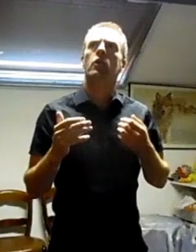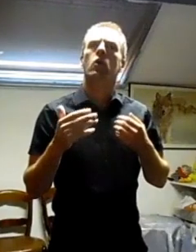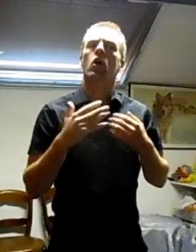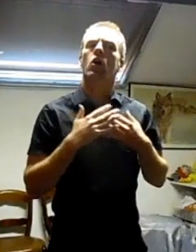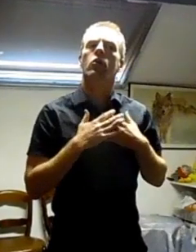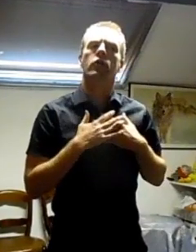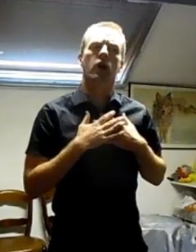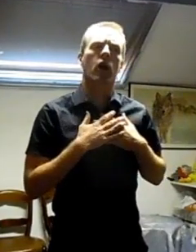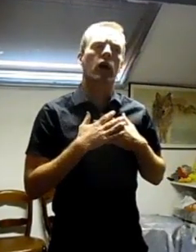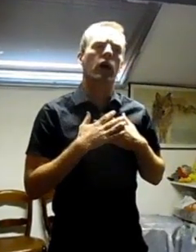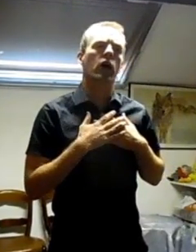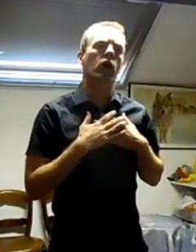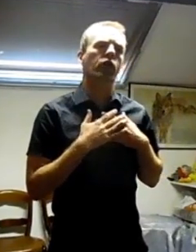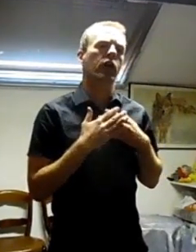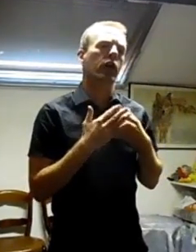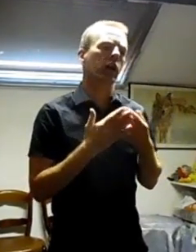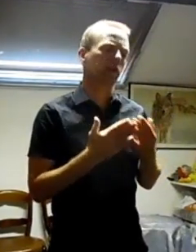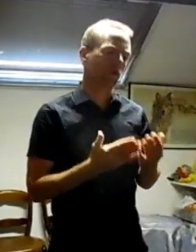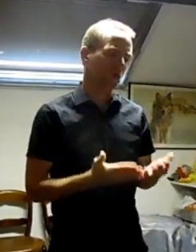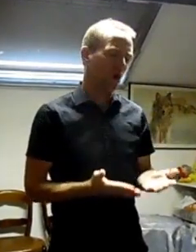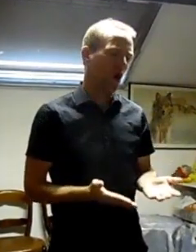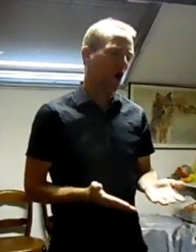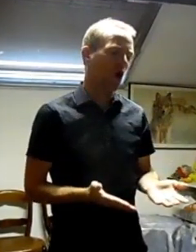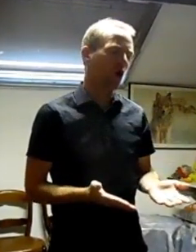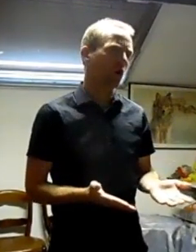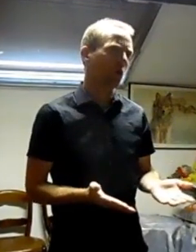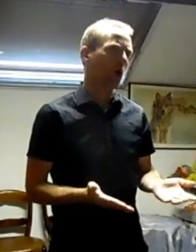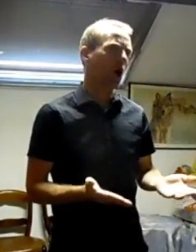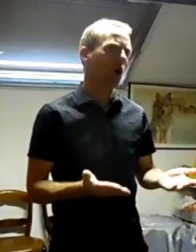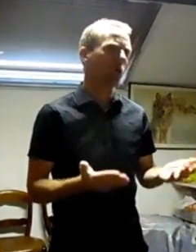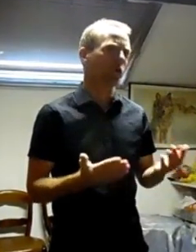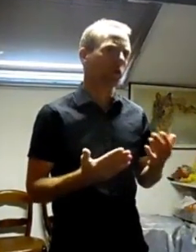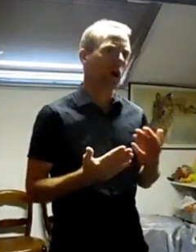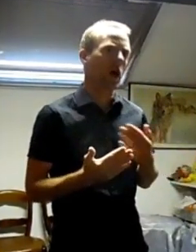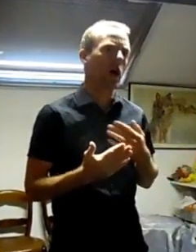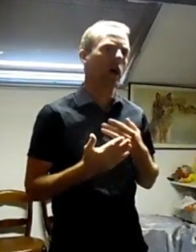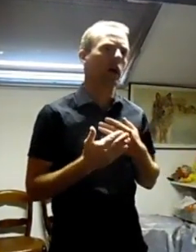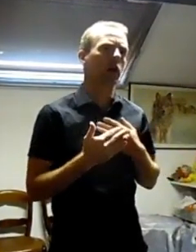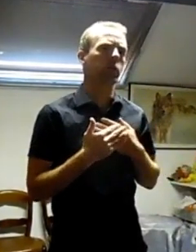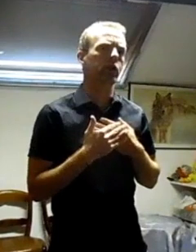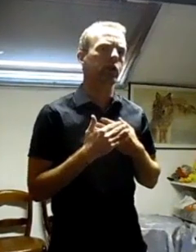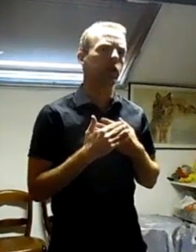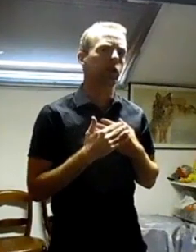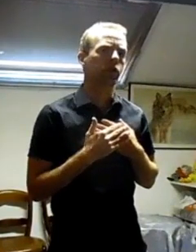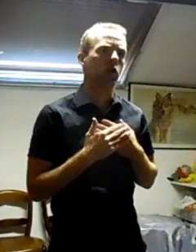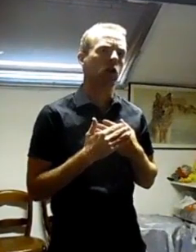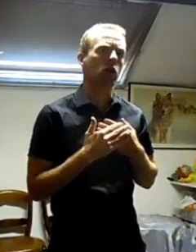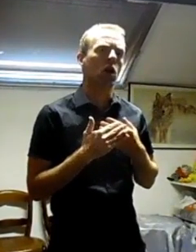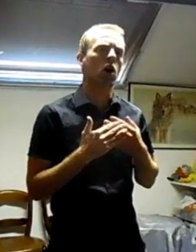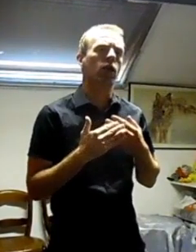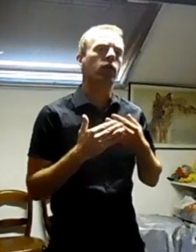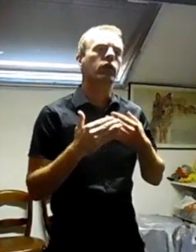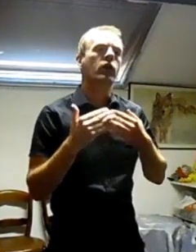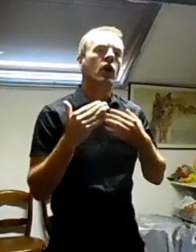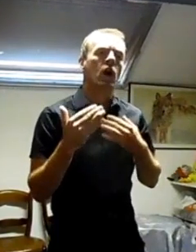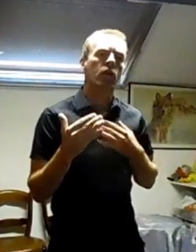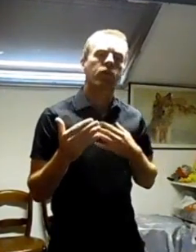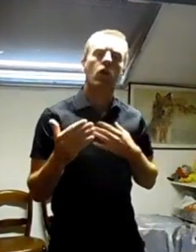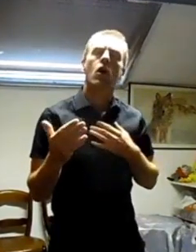road and I'll take it home, On the bony bony banks of